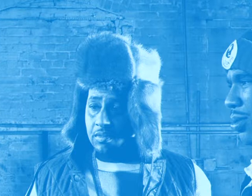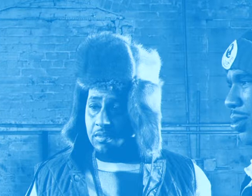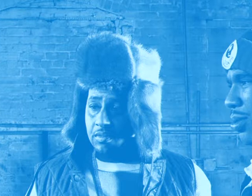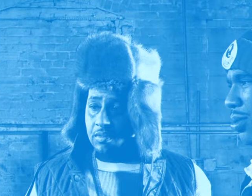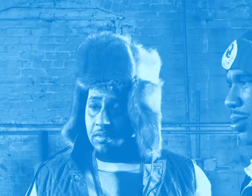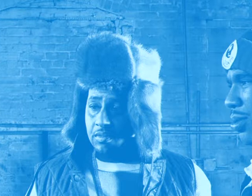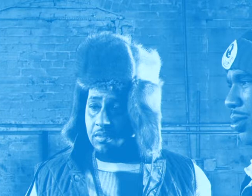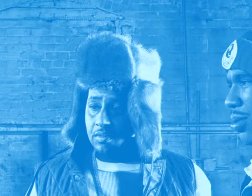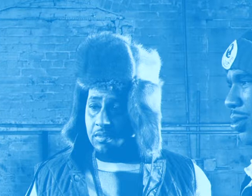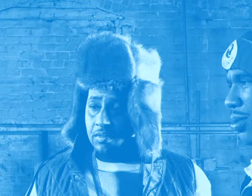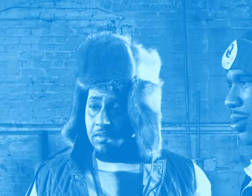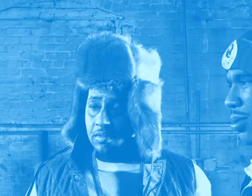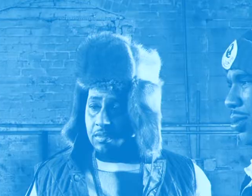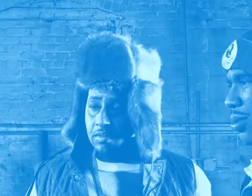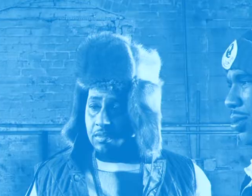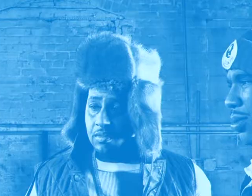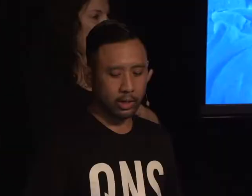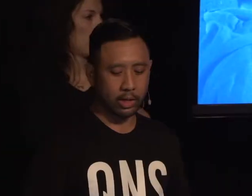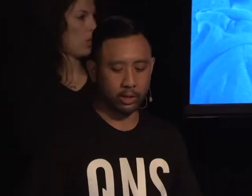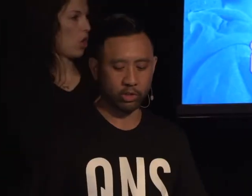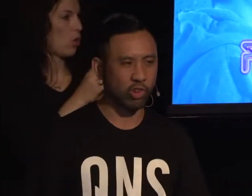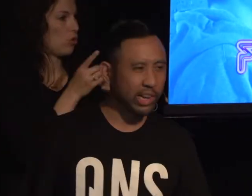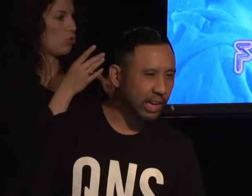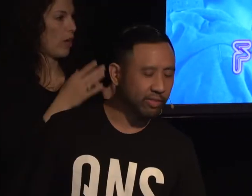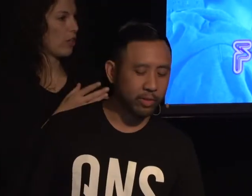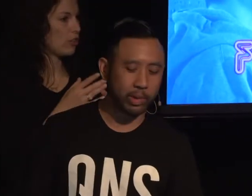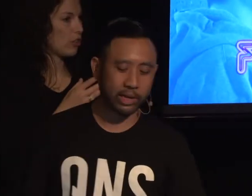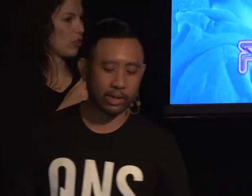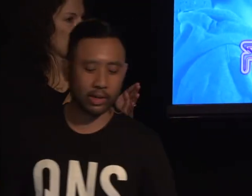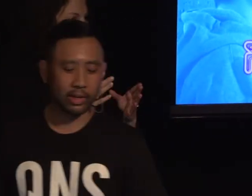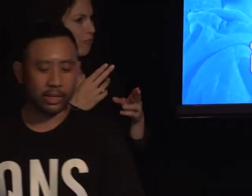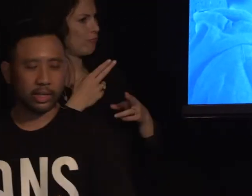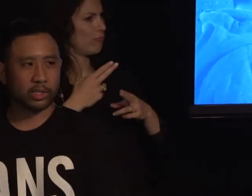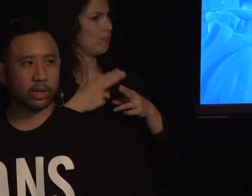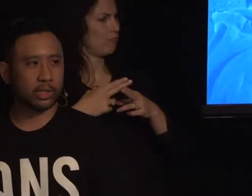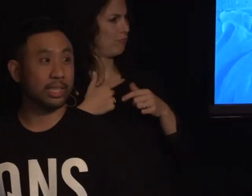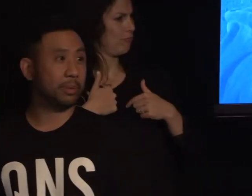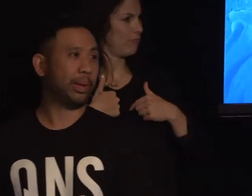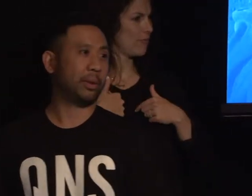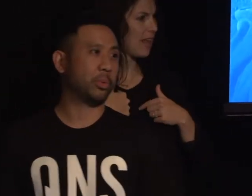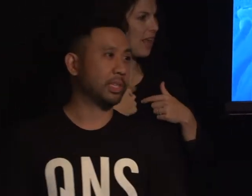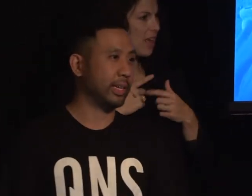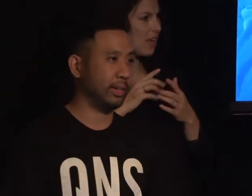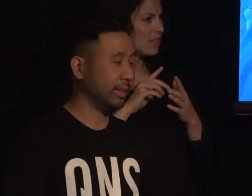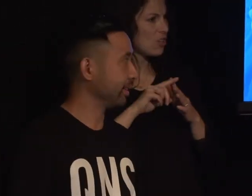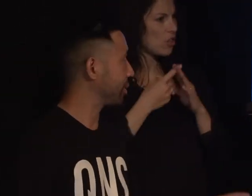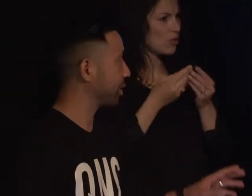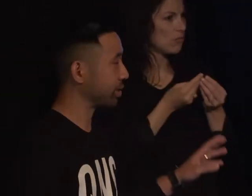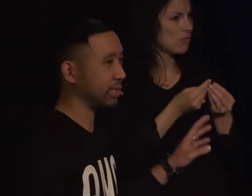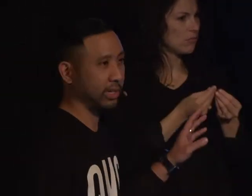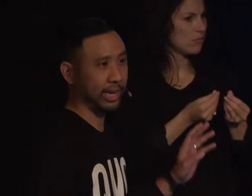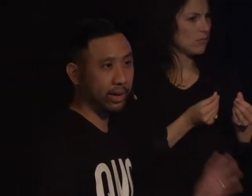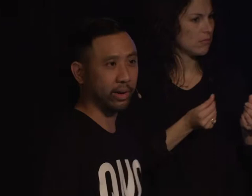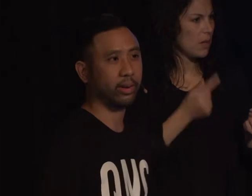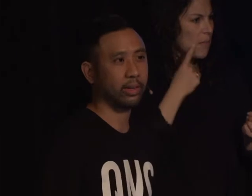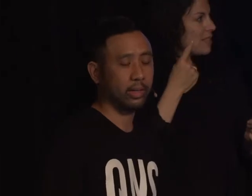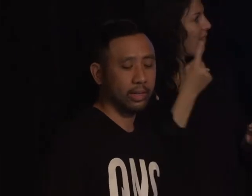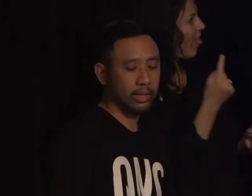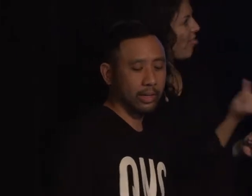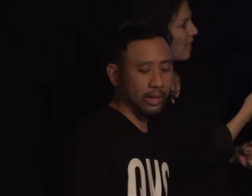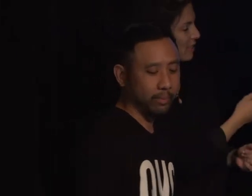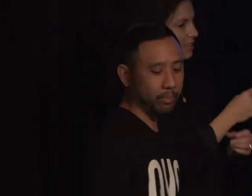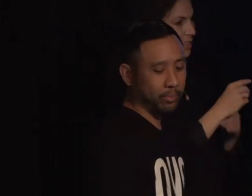as this street you know, video director this renegade filmmaker it started to dissipate once that commercial started to air.